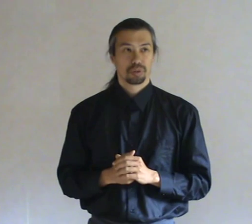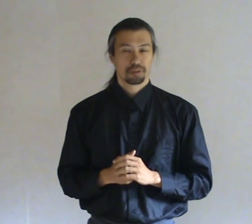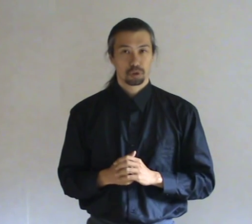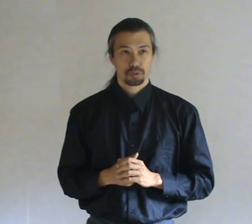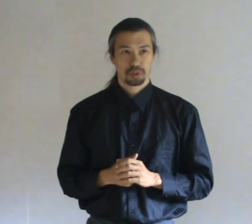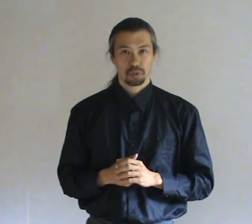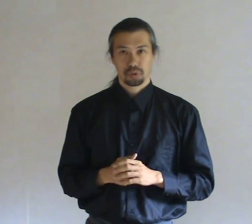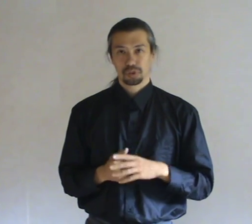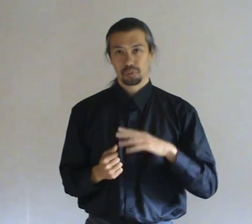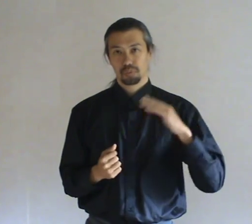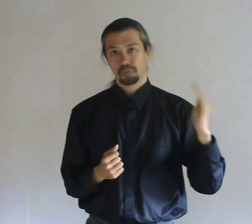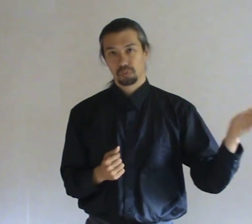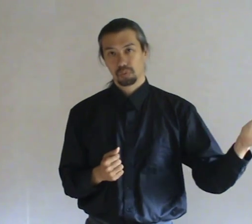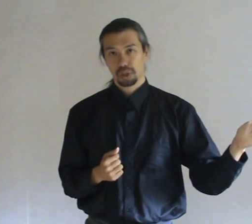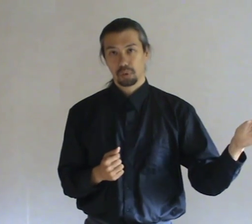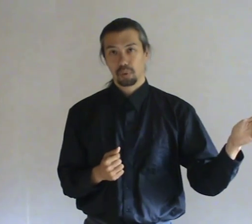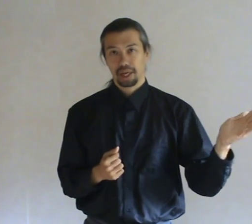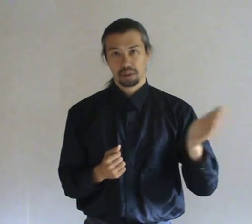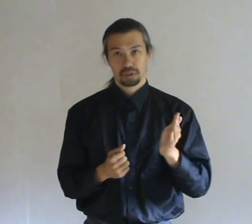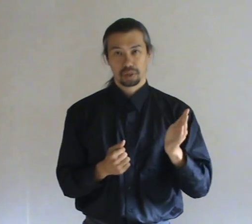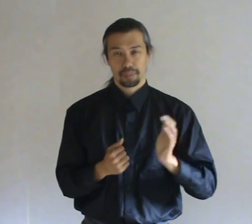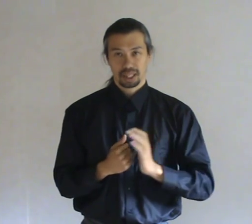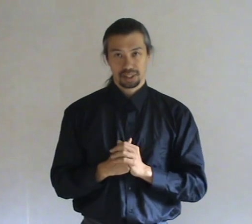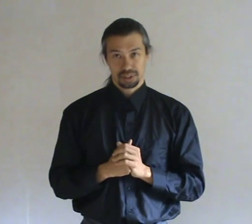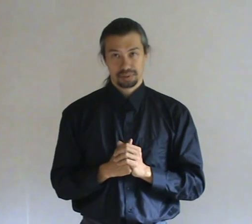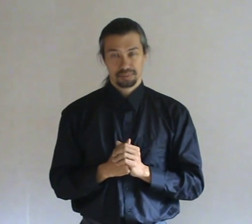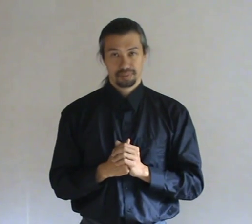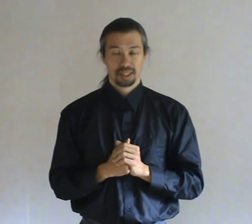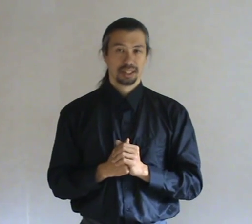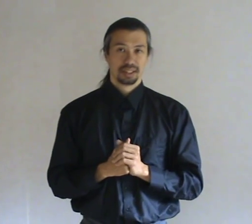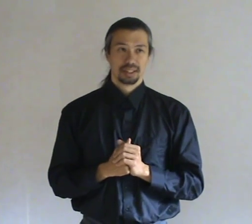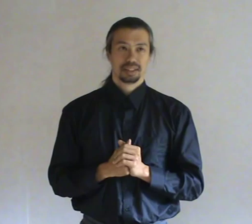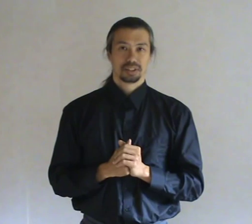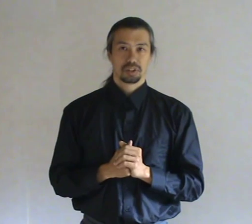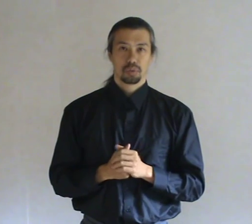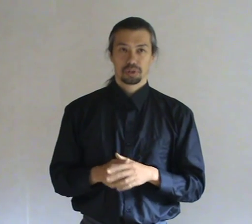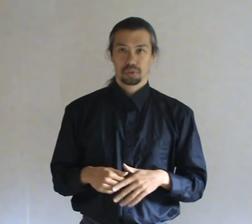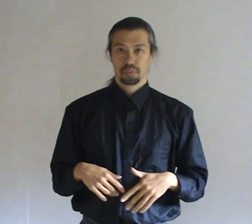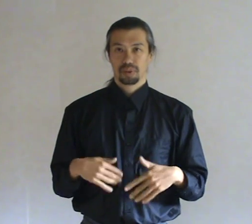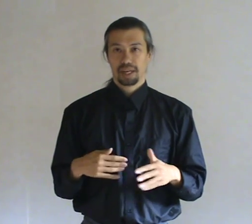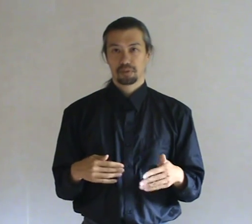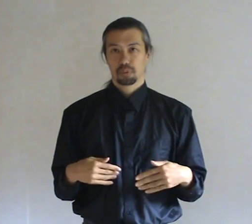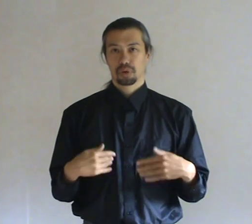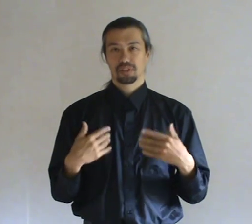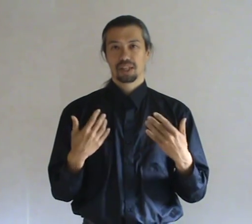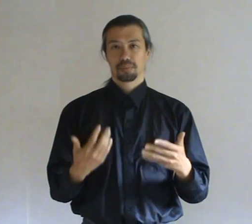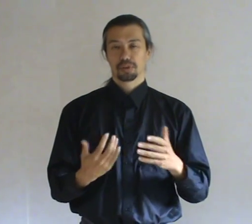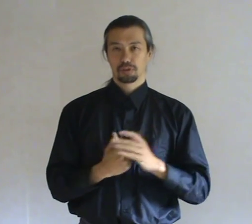reinforcements. Or to go away to come back later. So you want to have more or less the element of